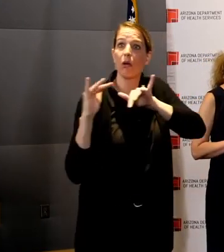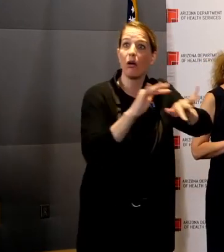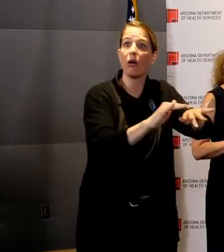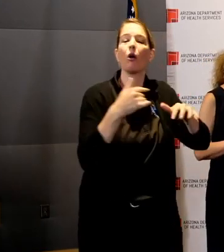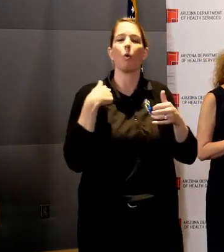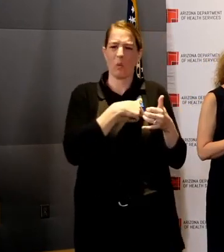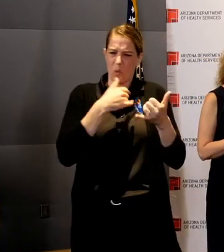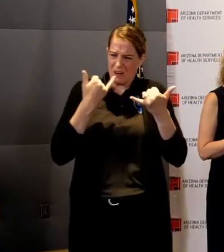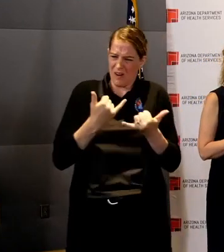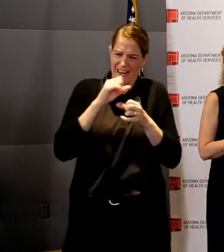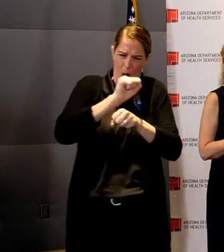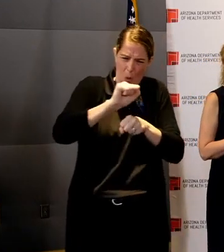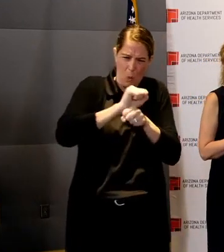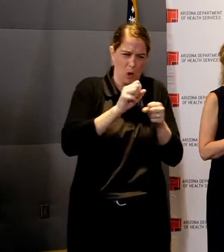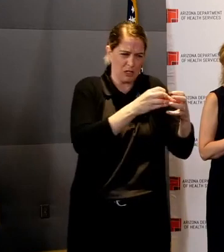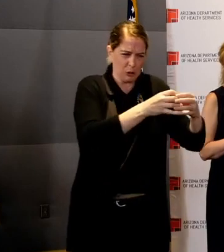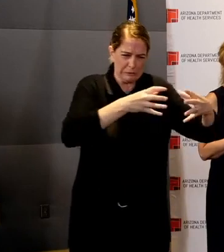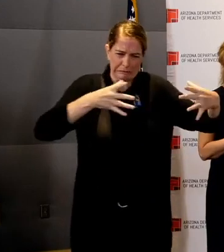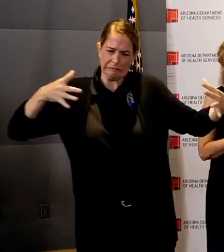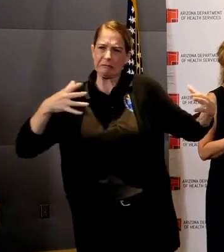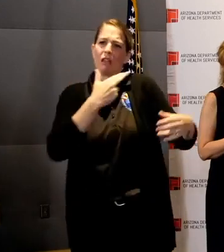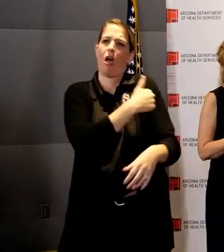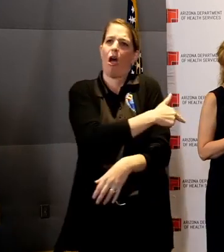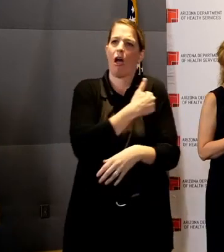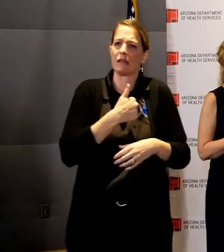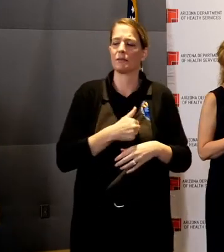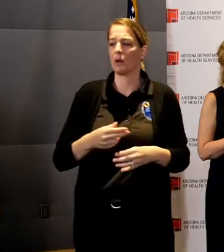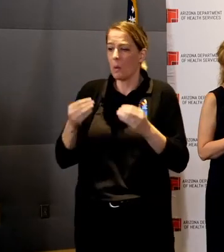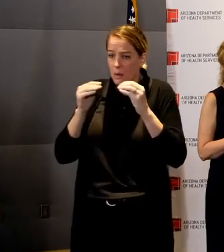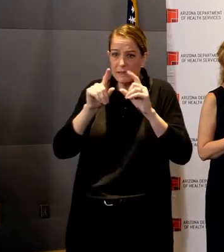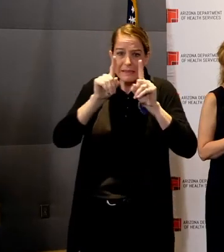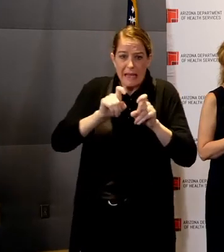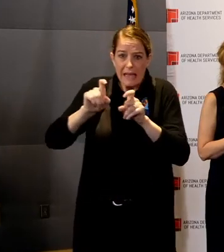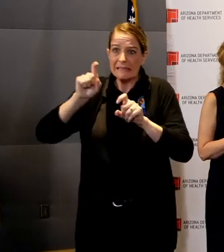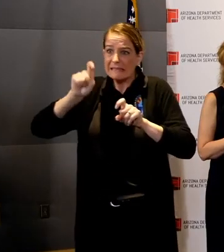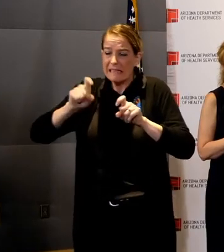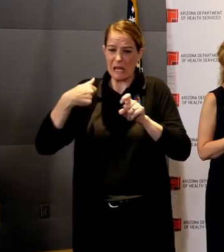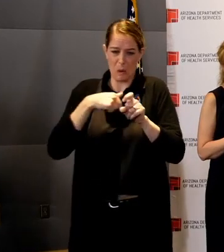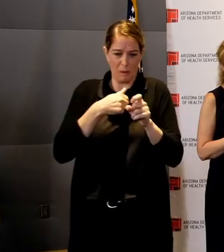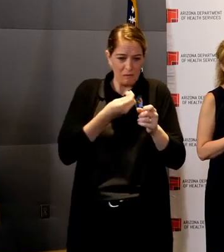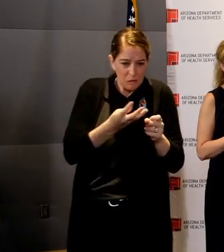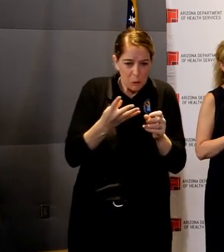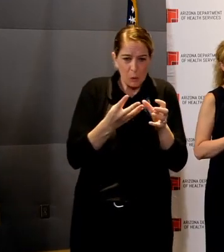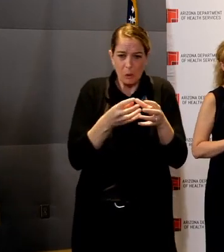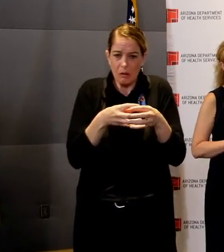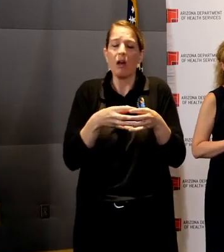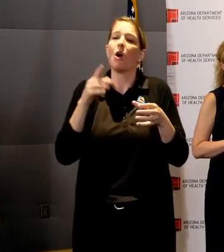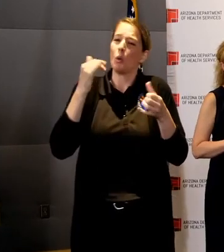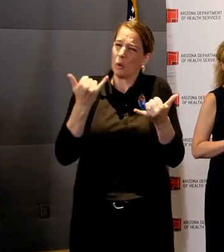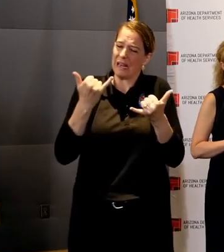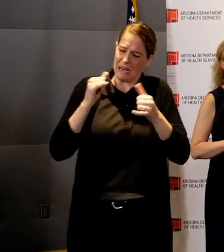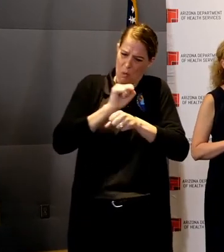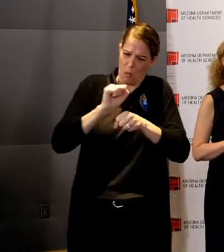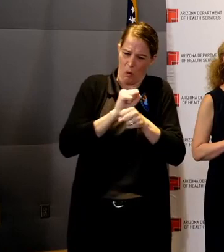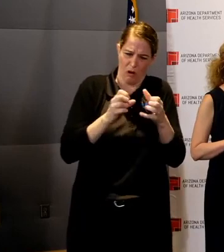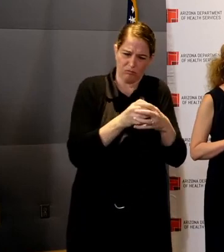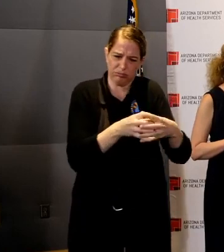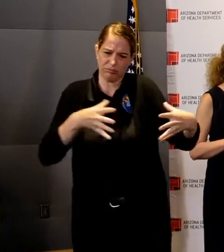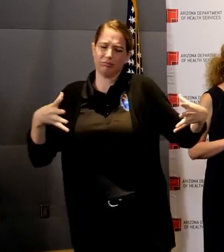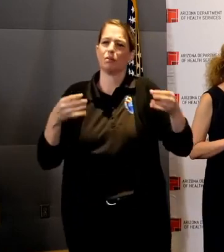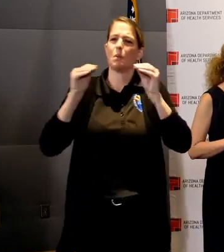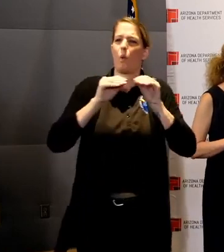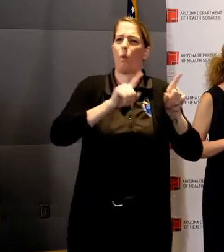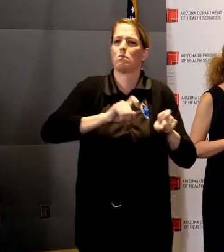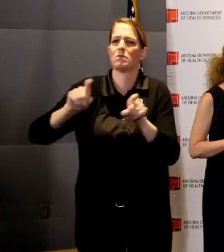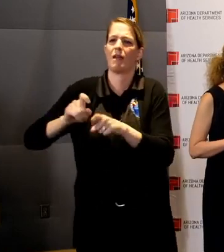component of it and improve it. As somebody said, when you have what you need, I don't think there'll be a point in time right now where we'll check